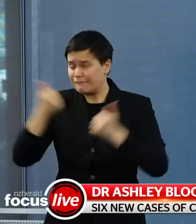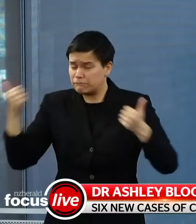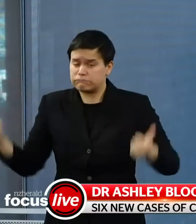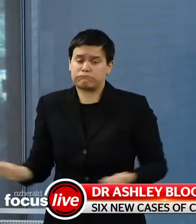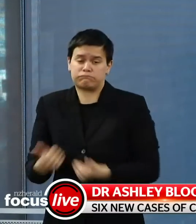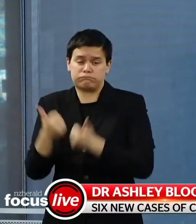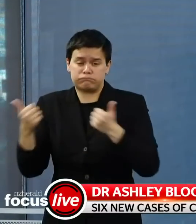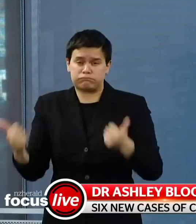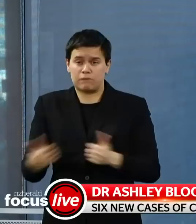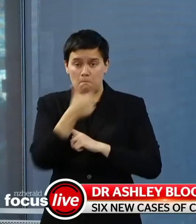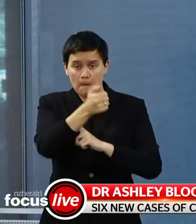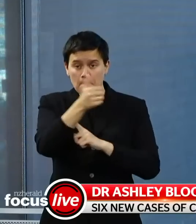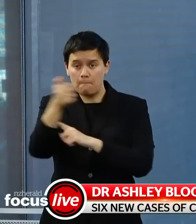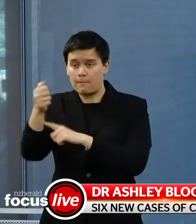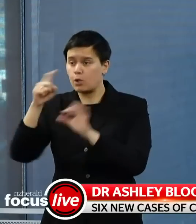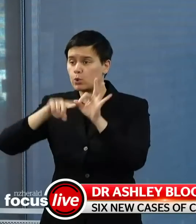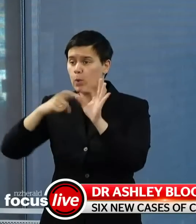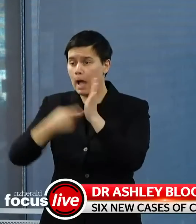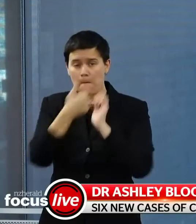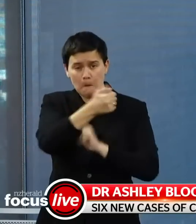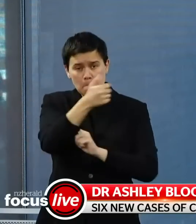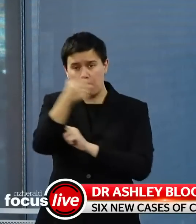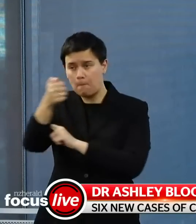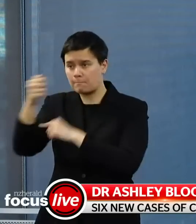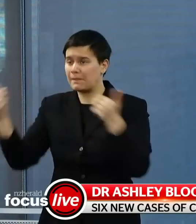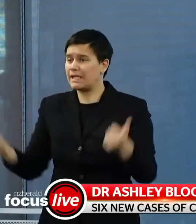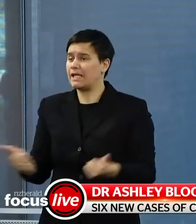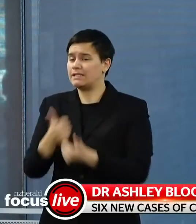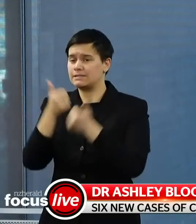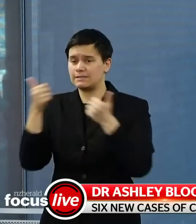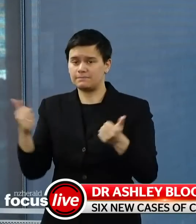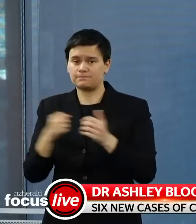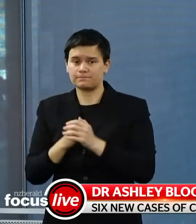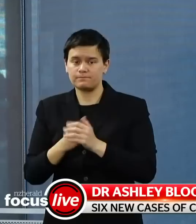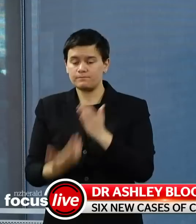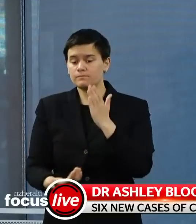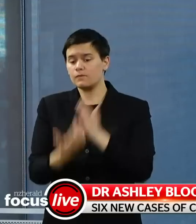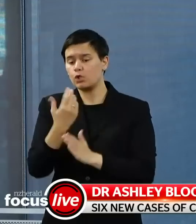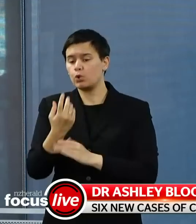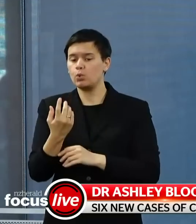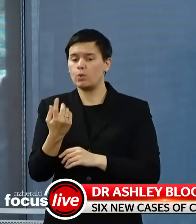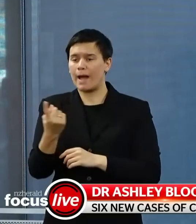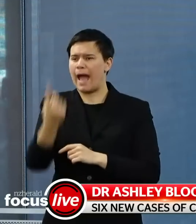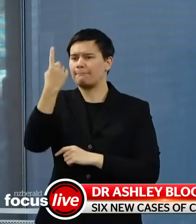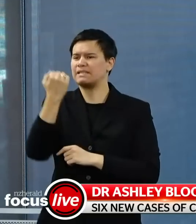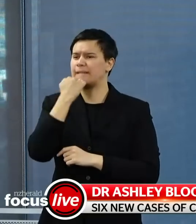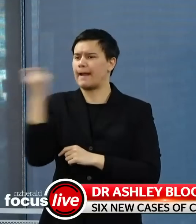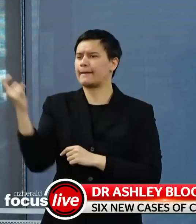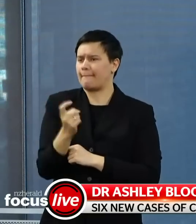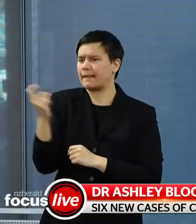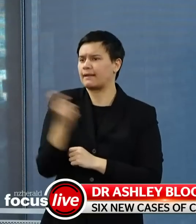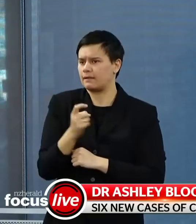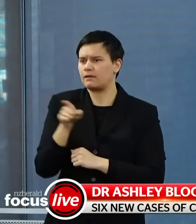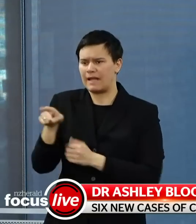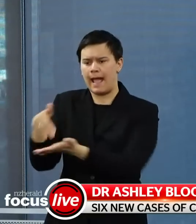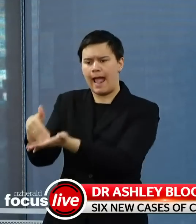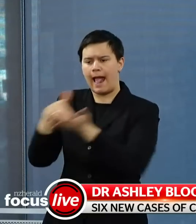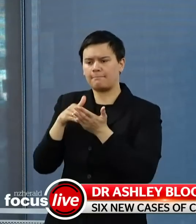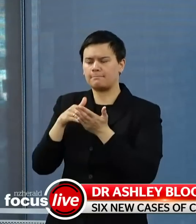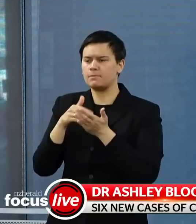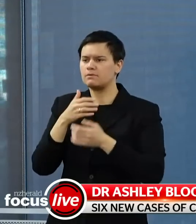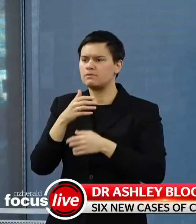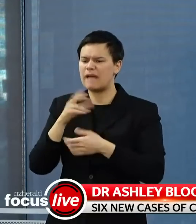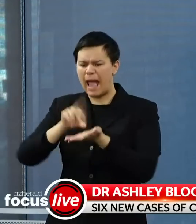update on the release of the app today and that will make scanning QR codes even faster and easier and I'm sure like